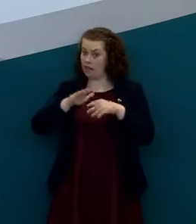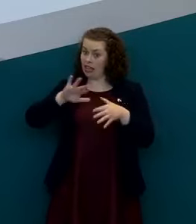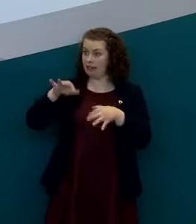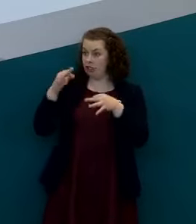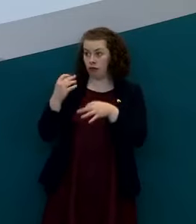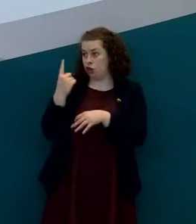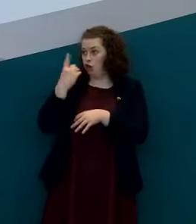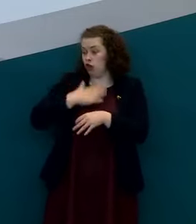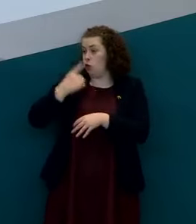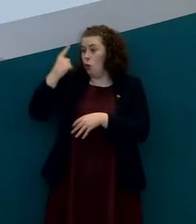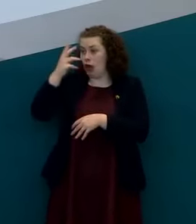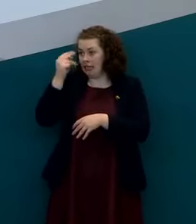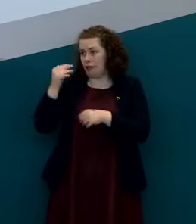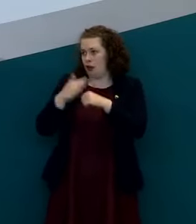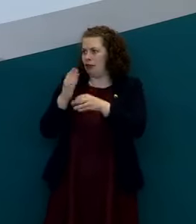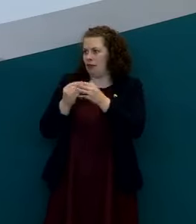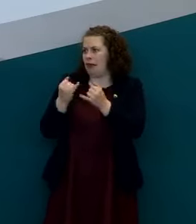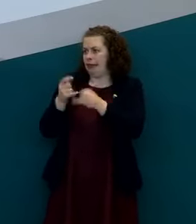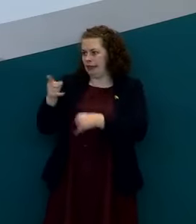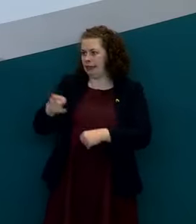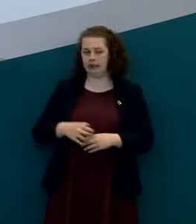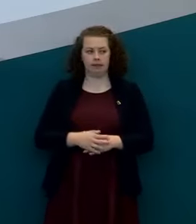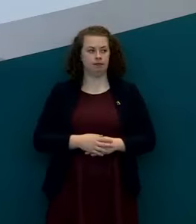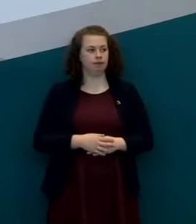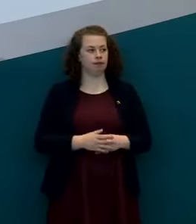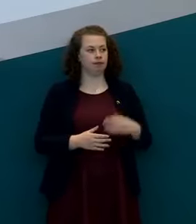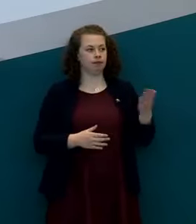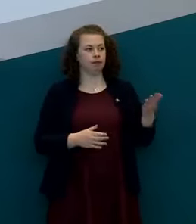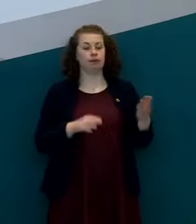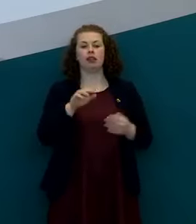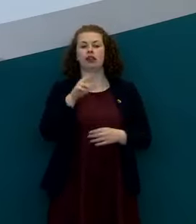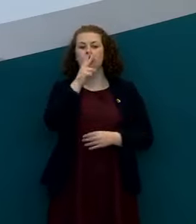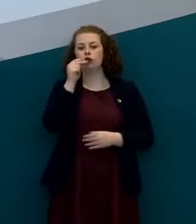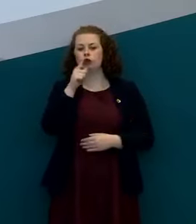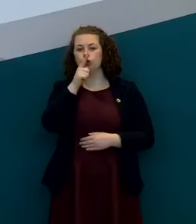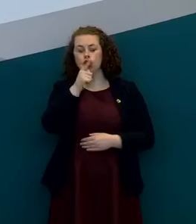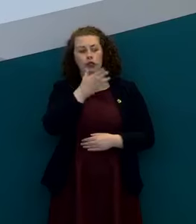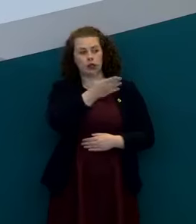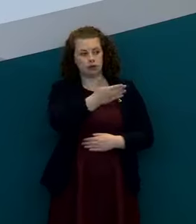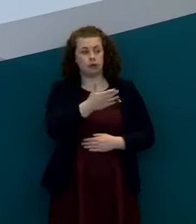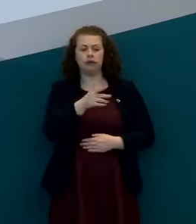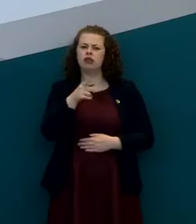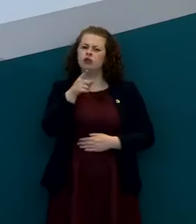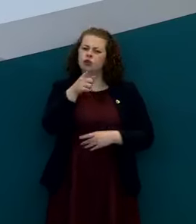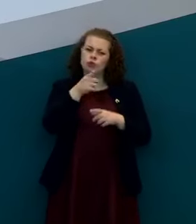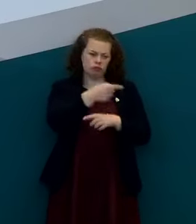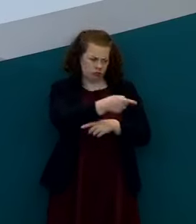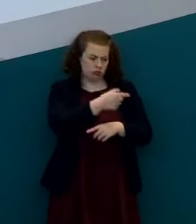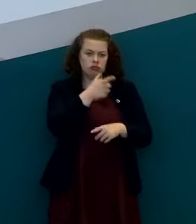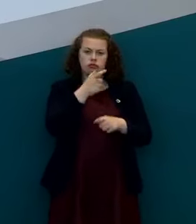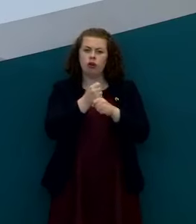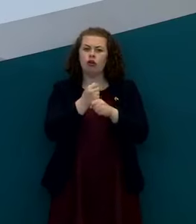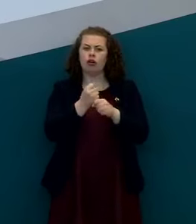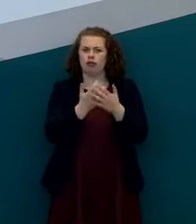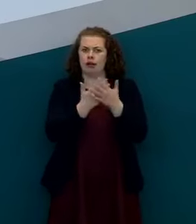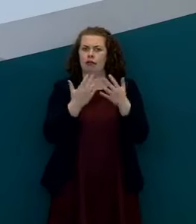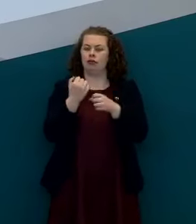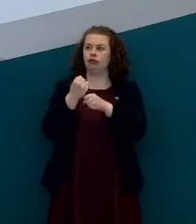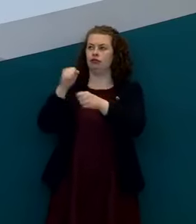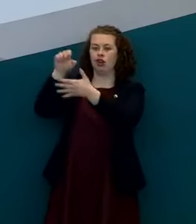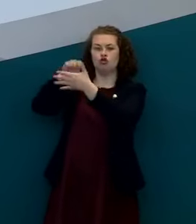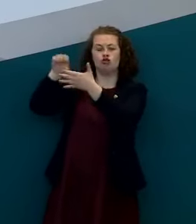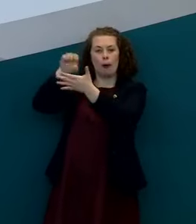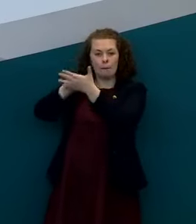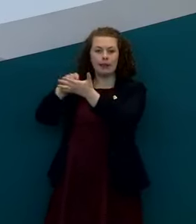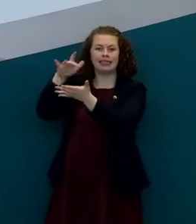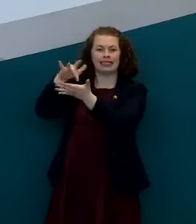is just one of those yeah hey shane bt from news talk tony you uh talk a lot about the advice and considering the advice of the european center